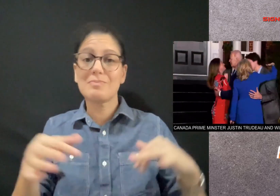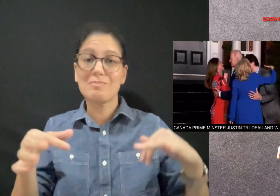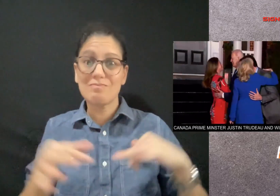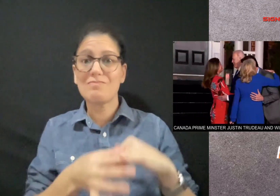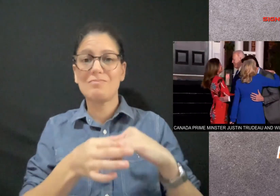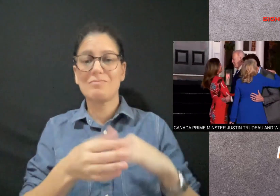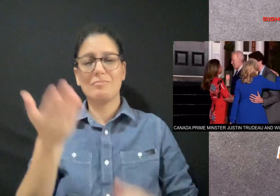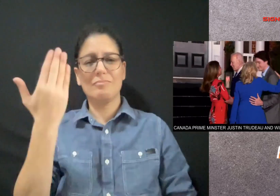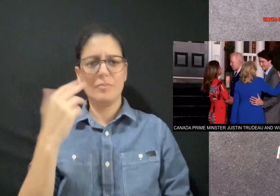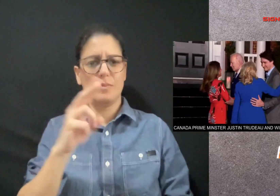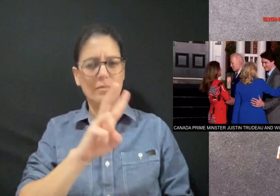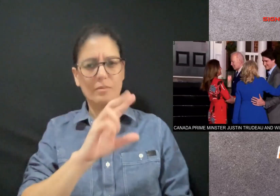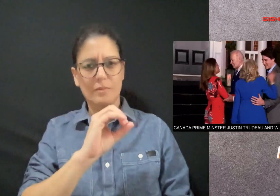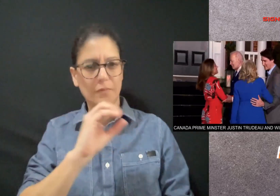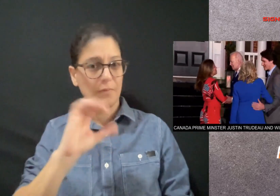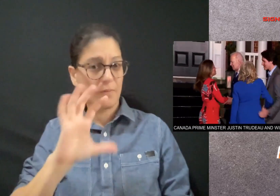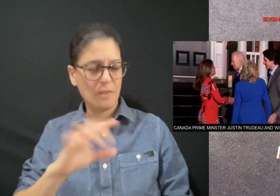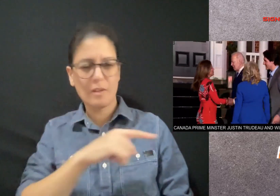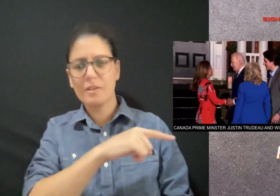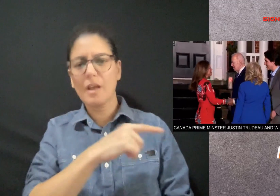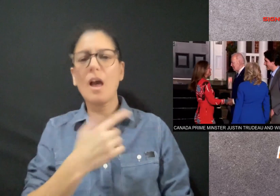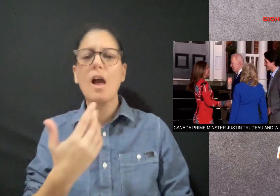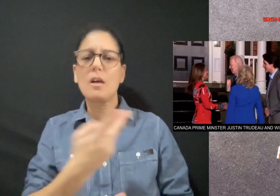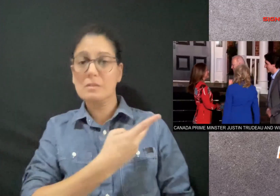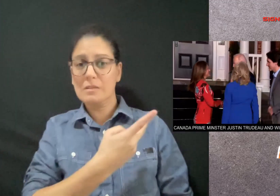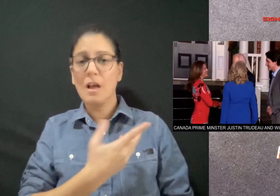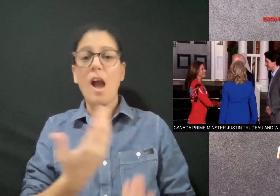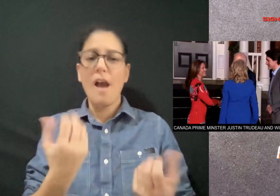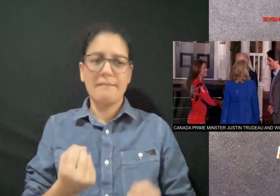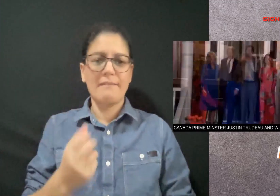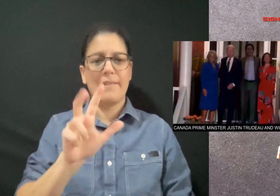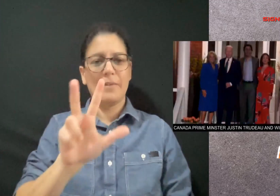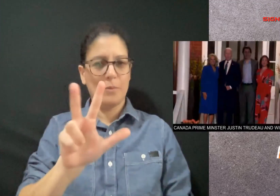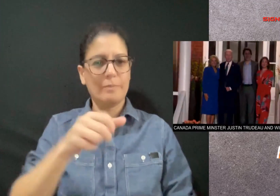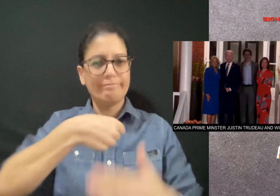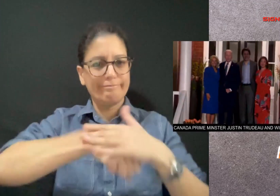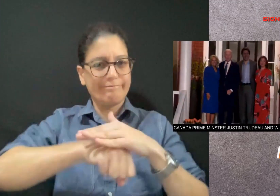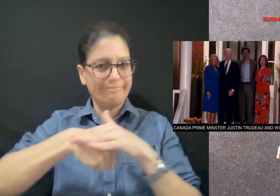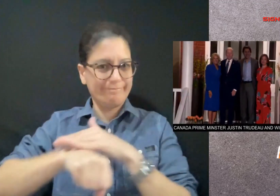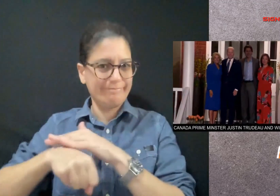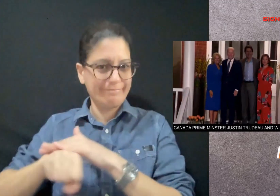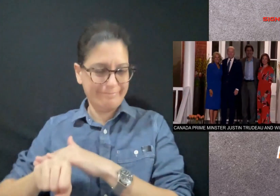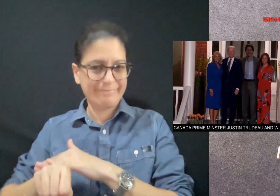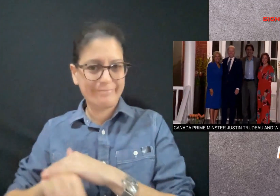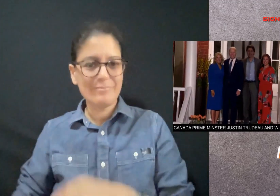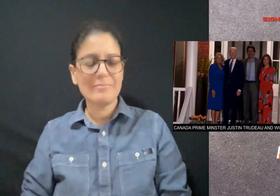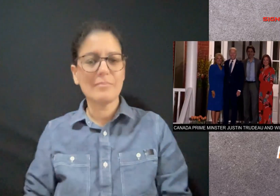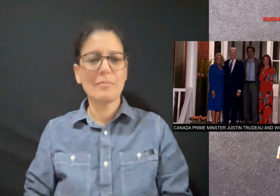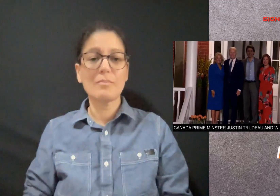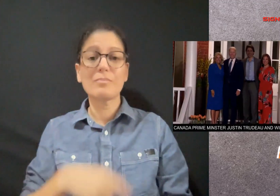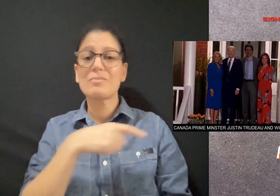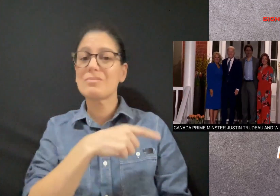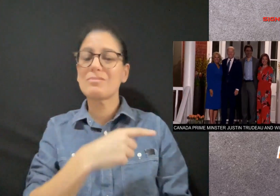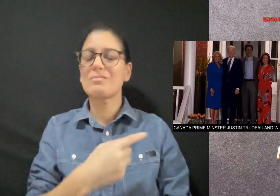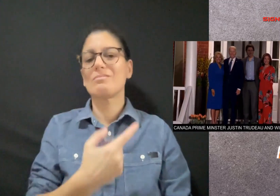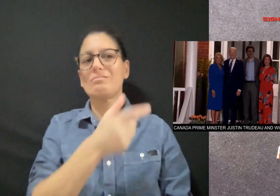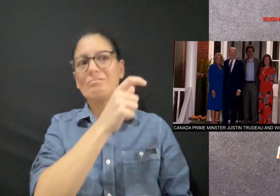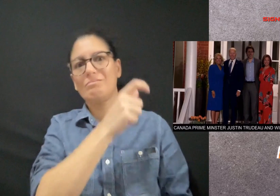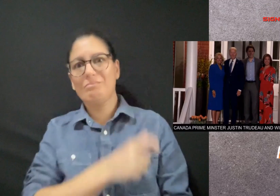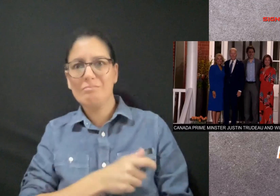his official bio states the two married in 2005 the couple has three children together he is